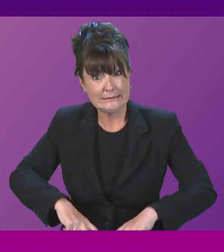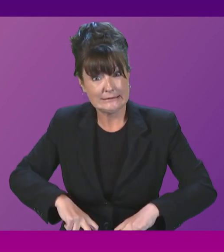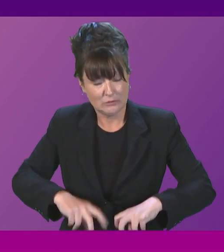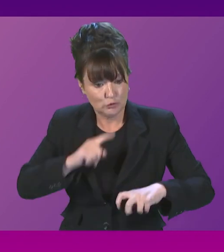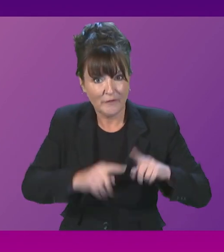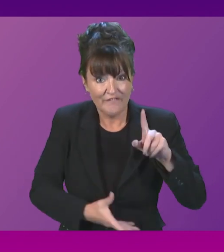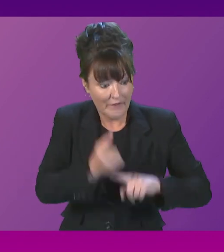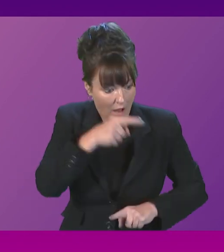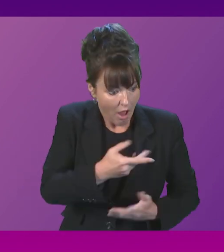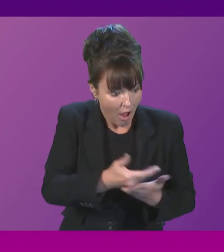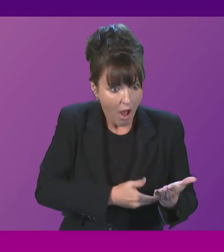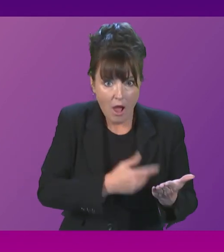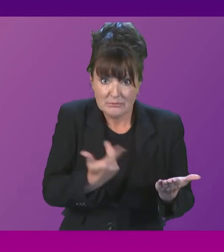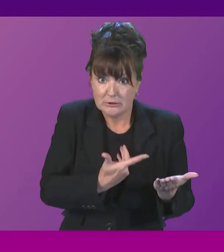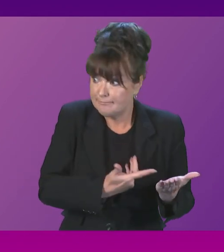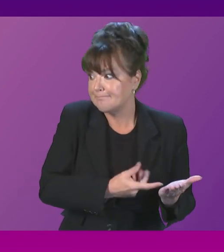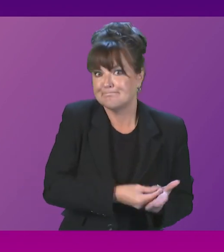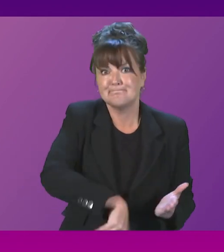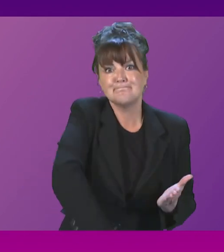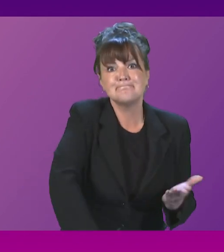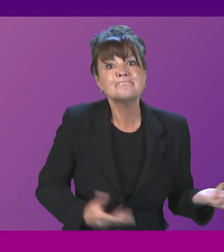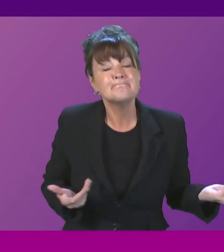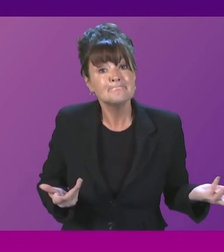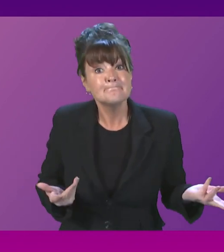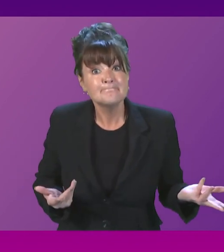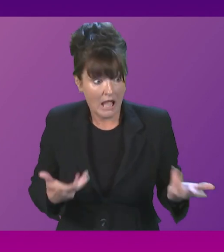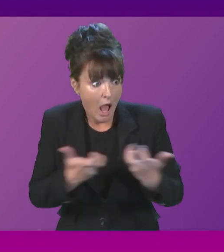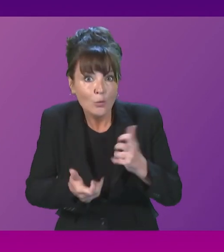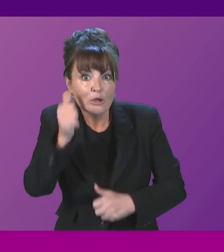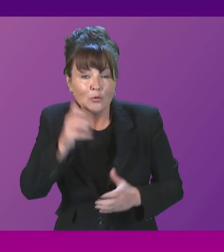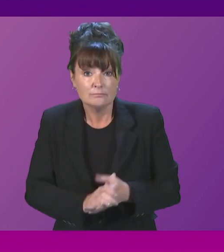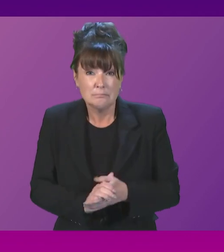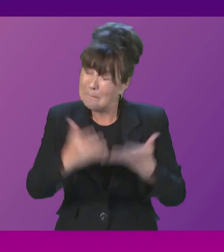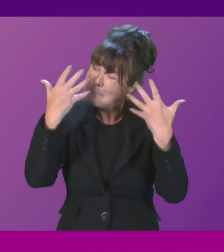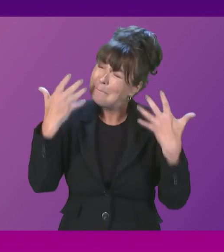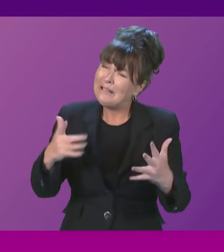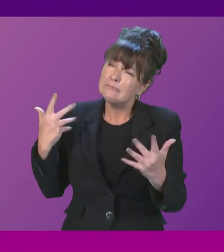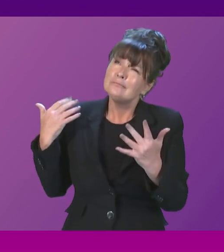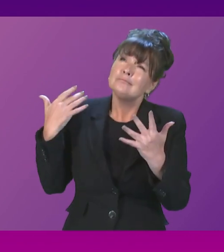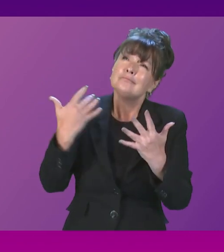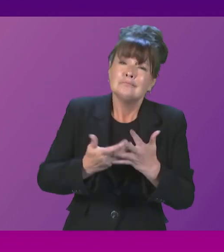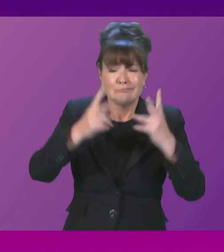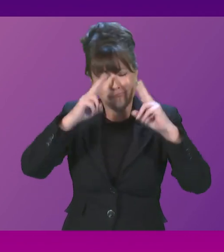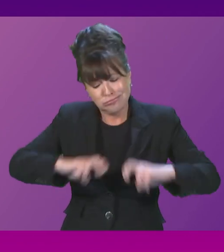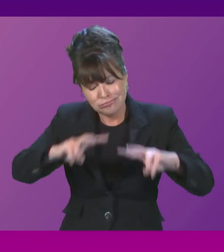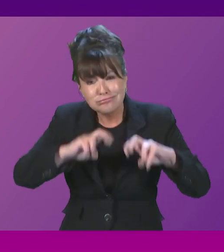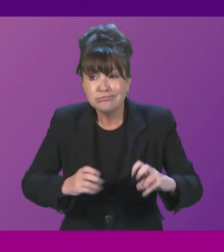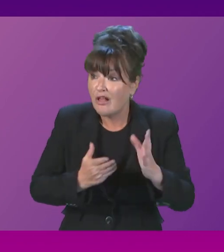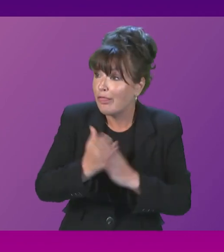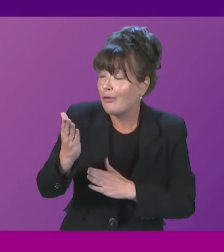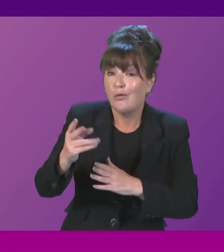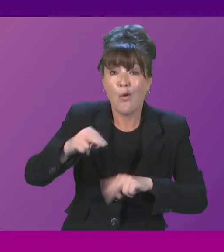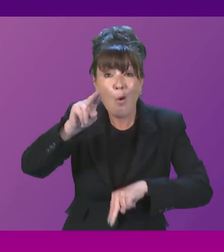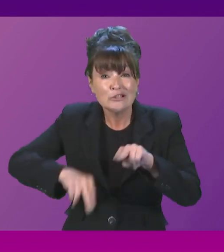special treatment that Ferguson received. During lengthy investigations, neither Audit Scotland or a